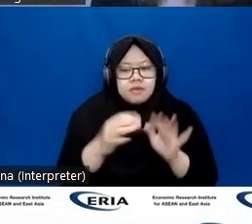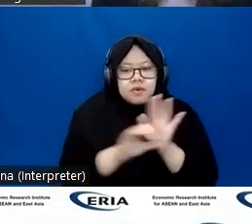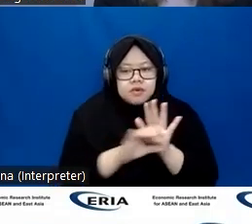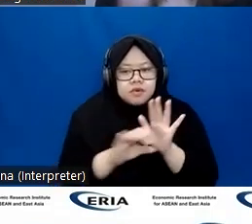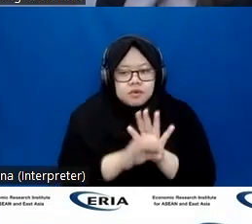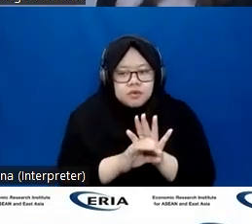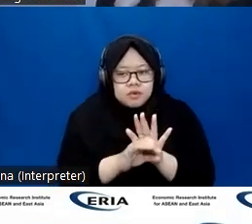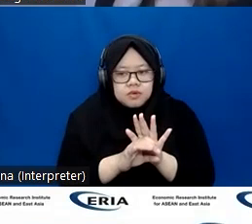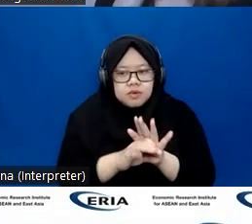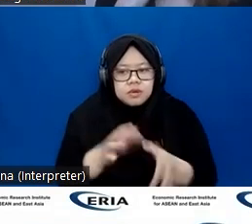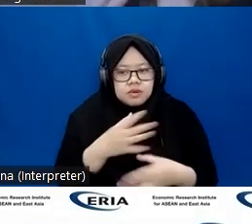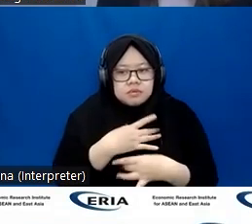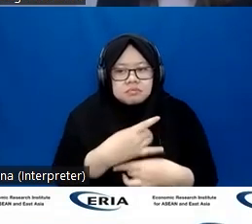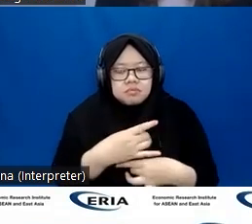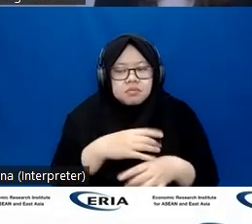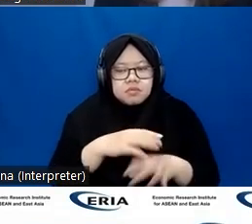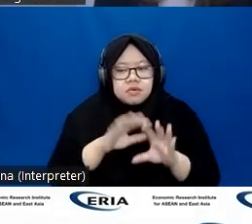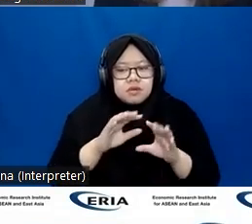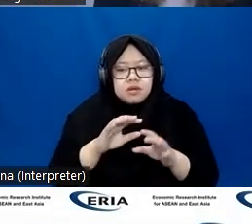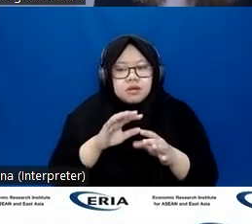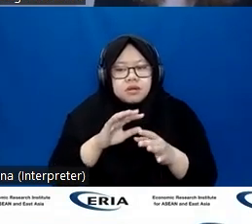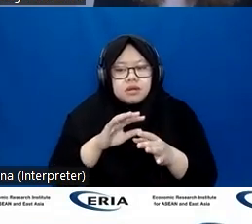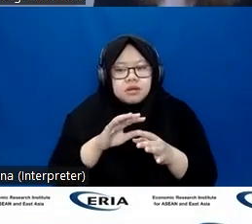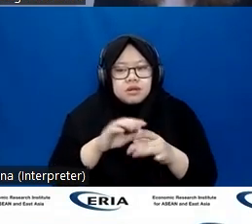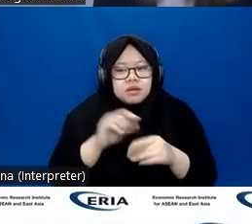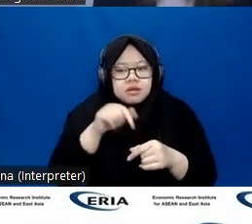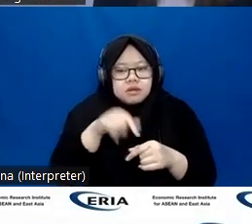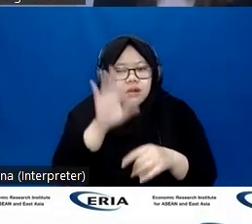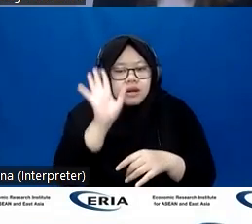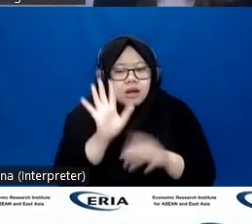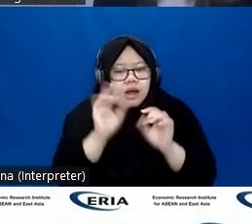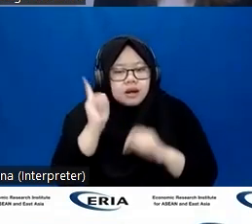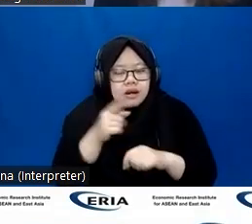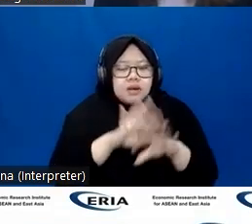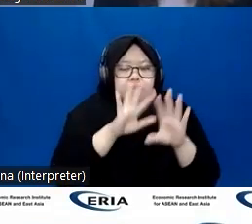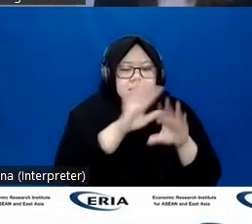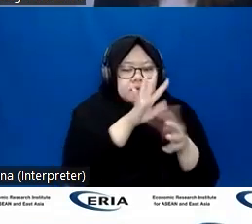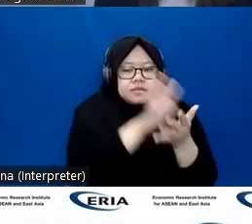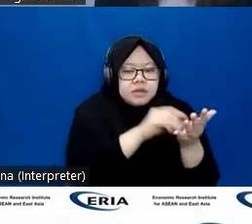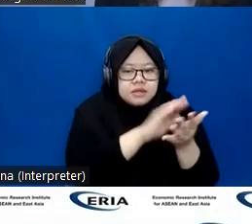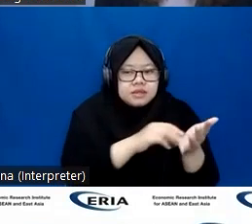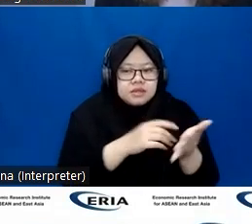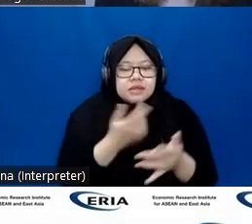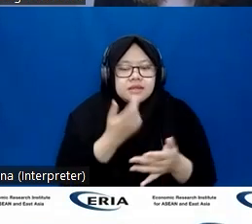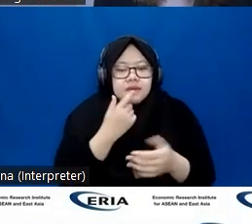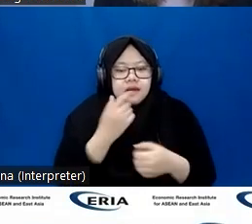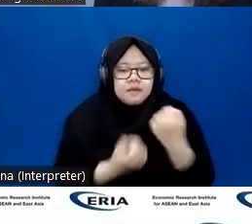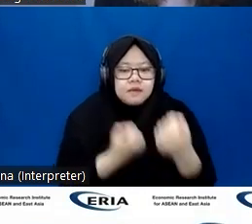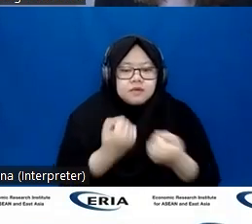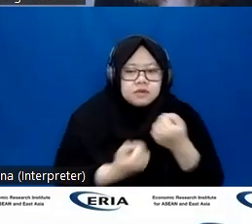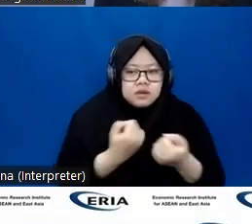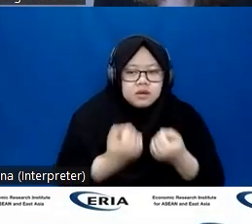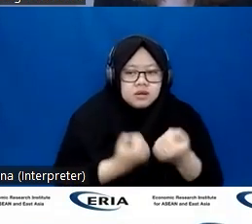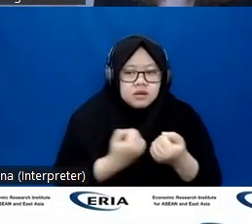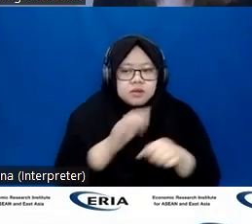interesting examples in the study about business process outsourcing and social enterprises that have created